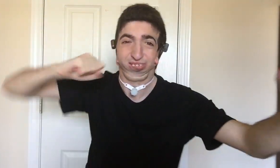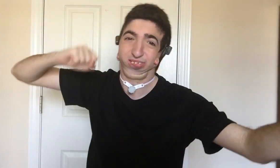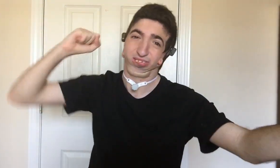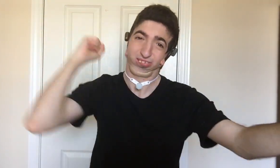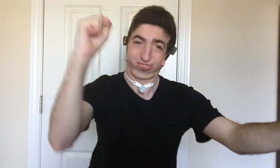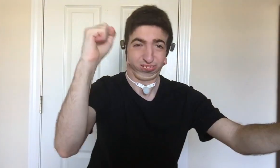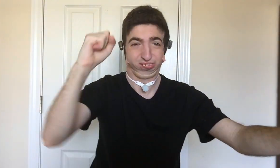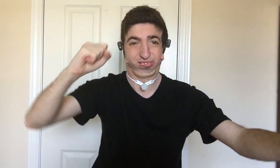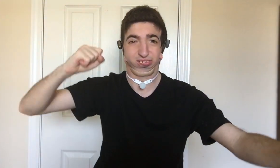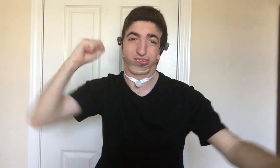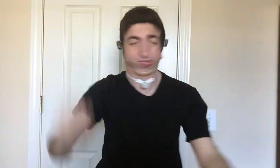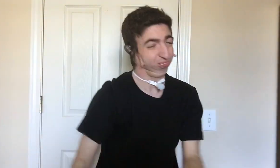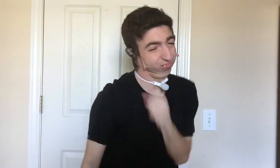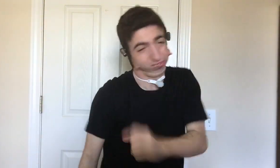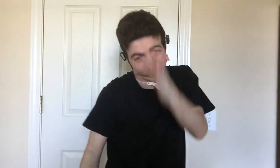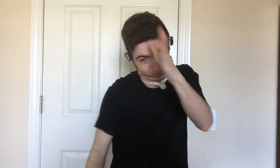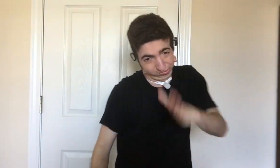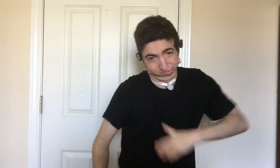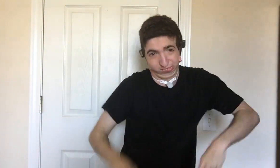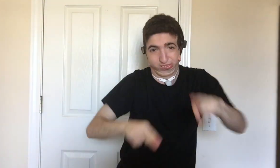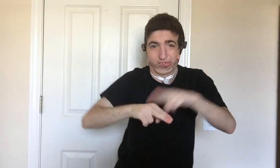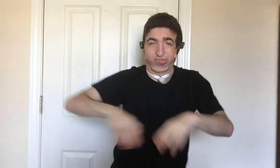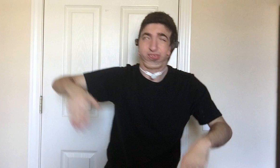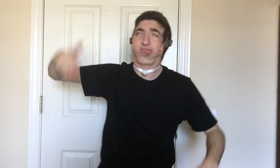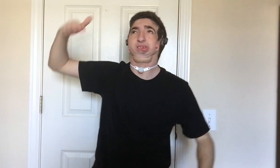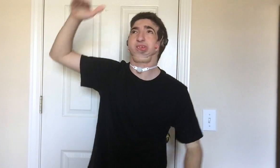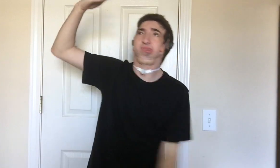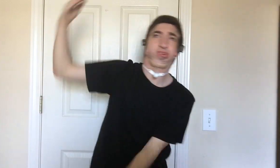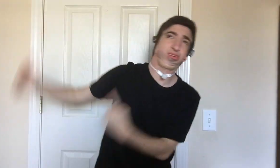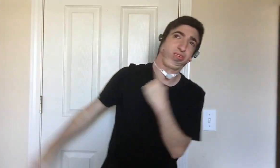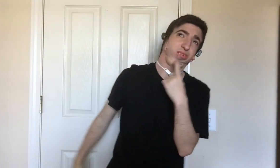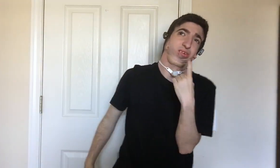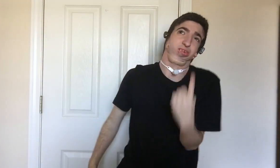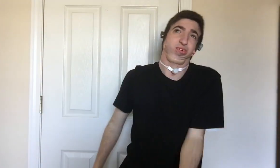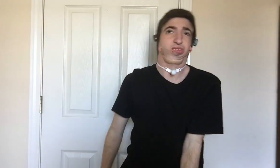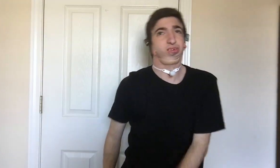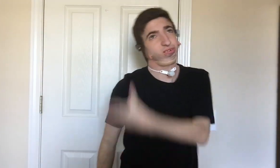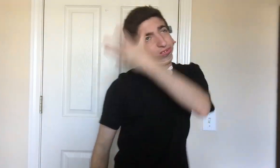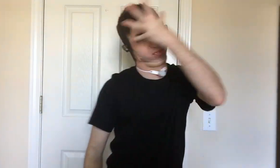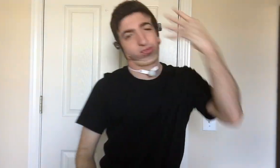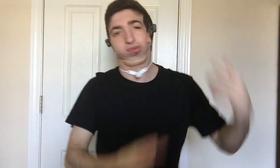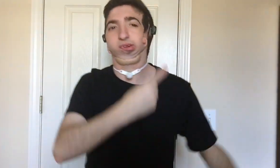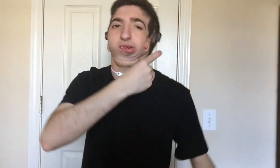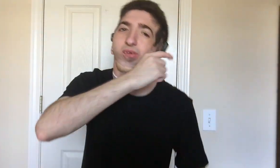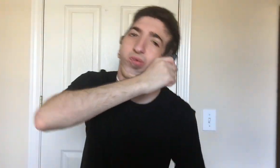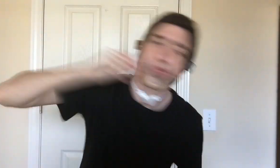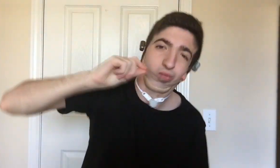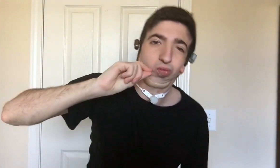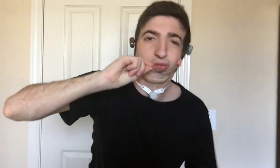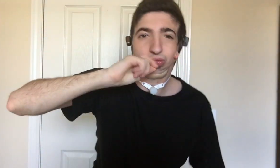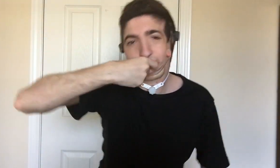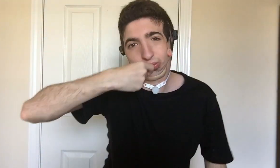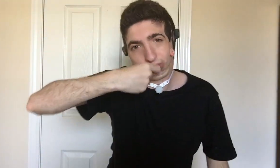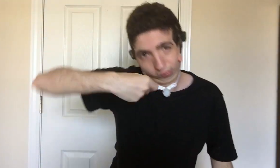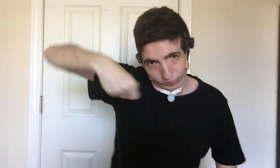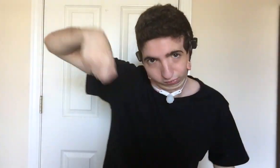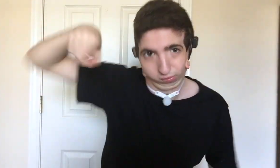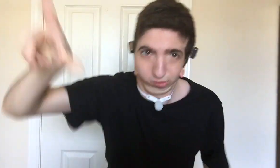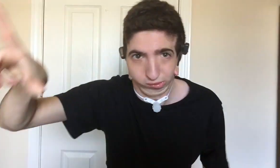And there's an old man sitting on the throne They're saying I should probably keep my bloody mouth shut I'm headed straight